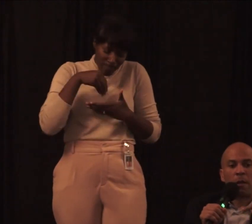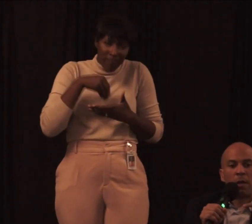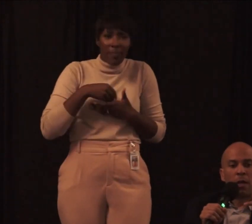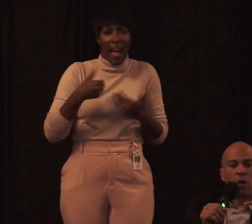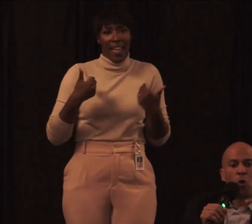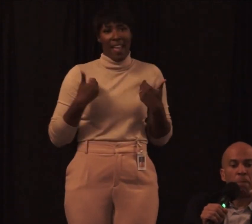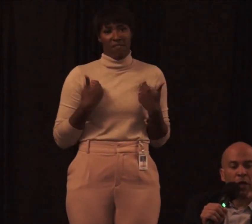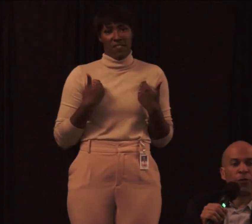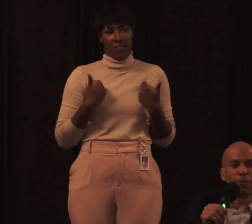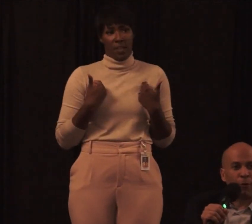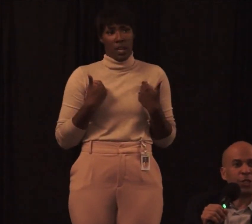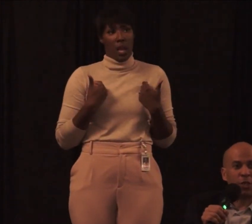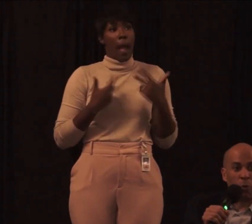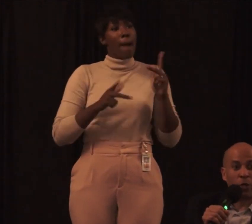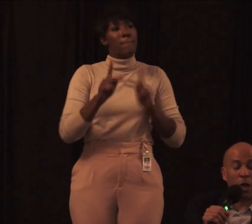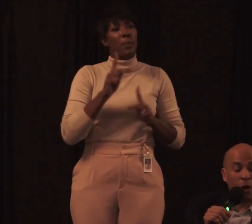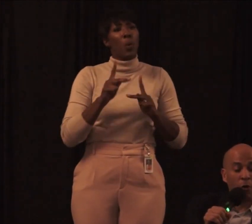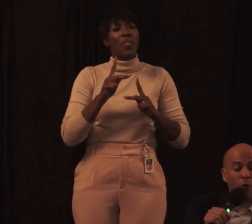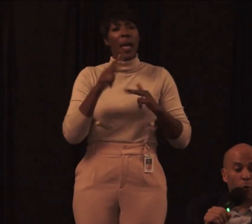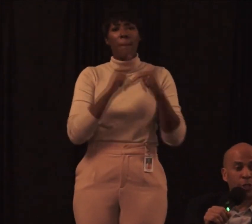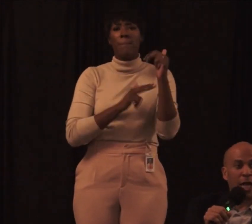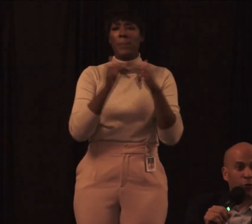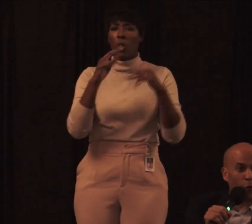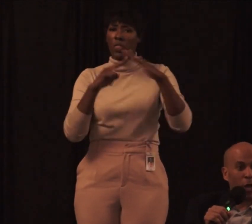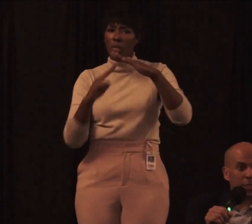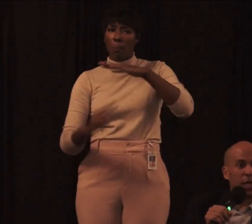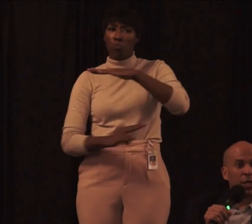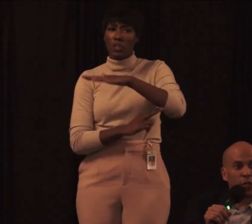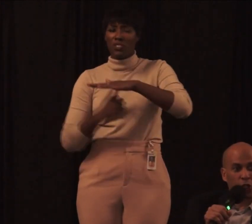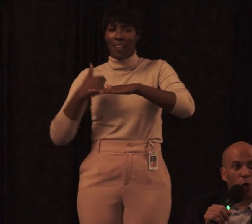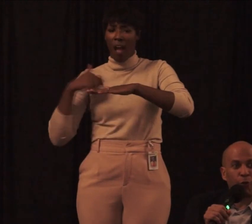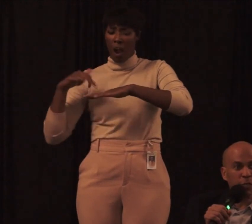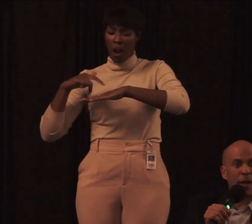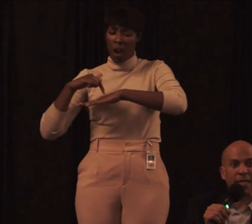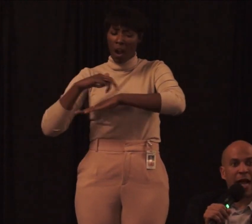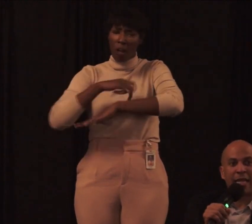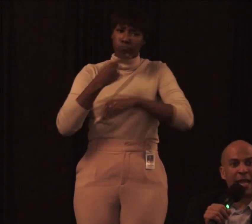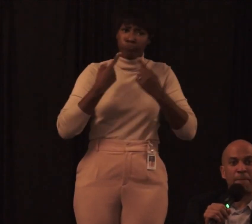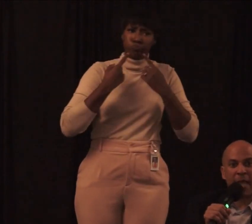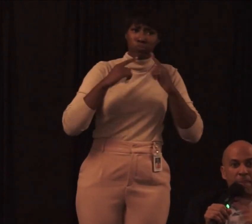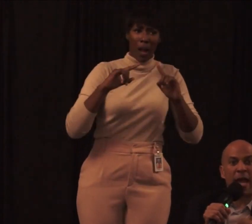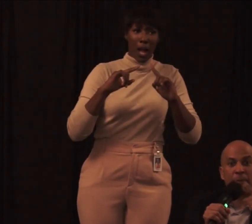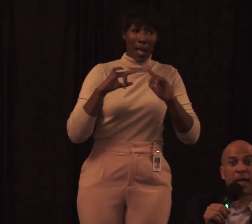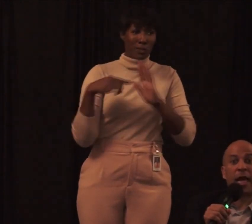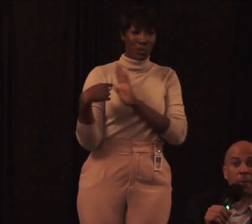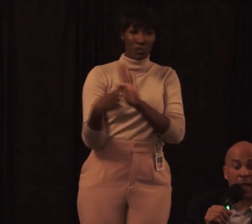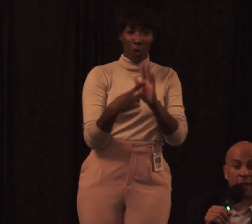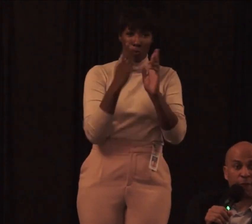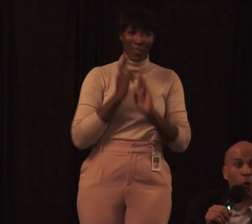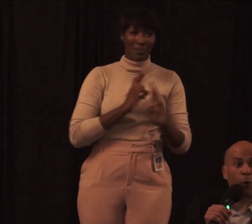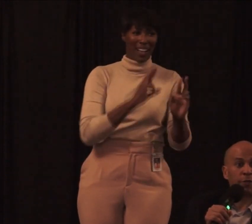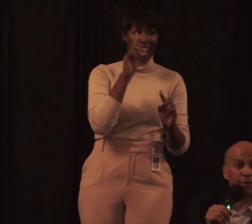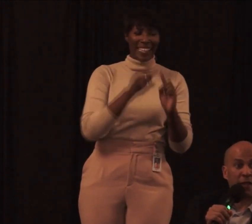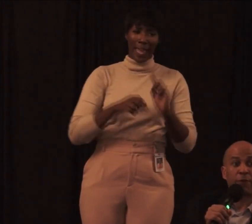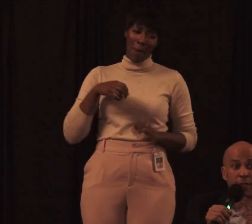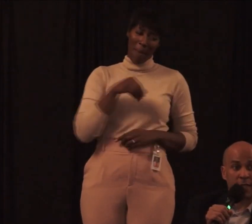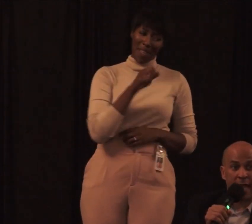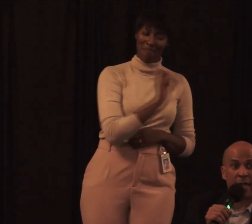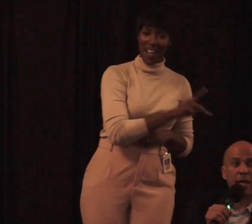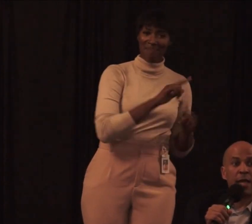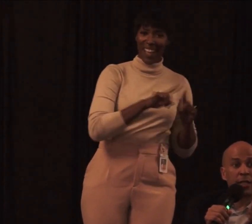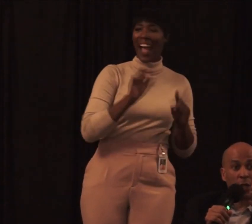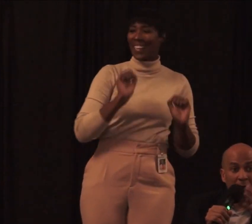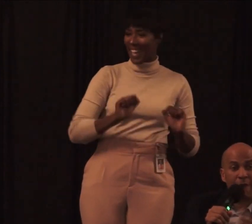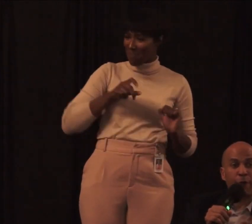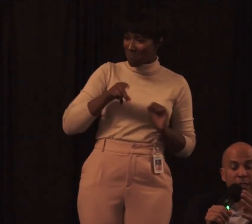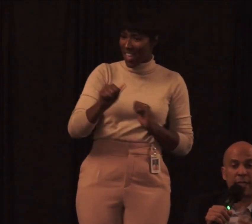who built the bridges over which I crossed to show respect. I can't pay it back, but I've to pay it forward to fight for this